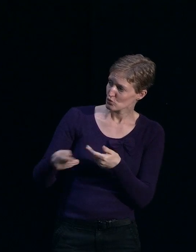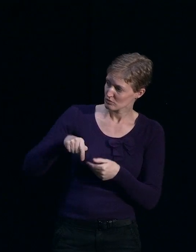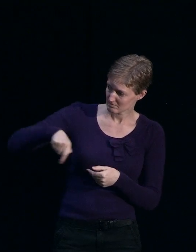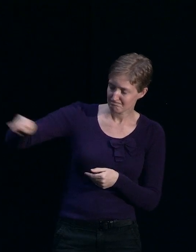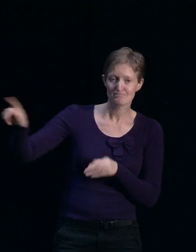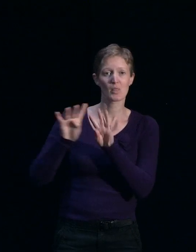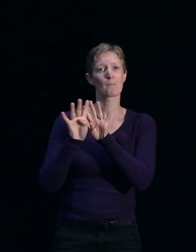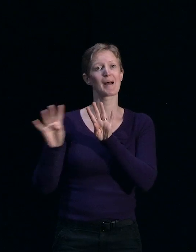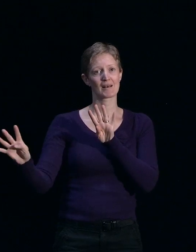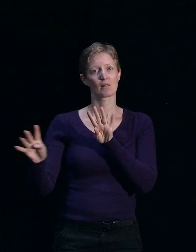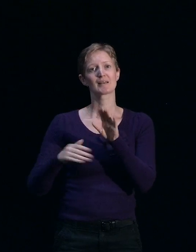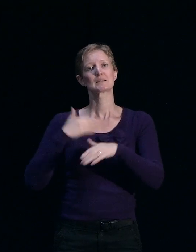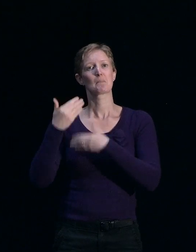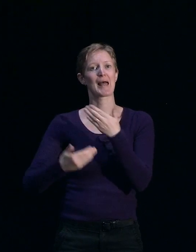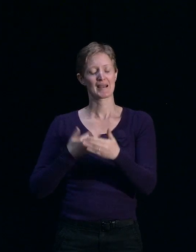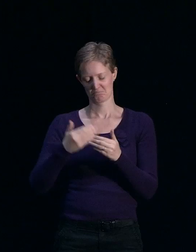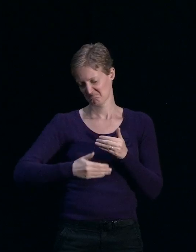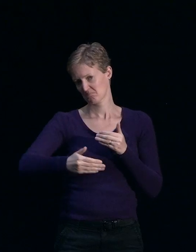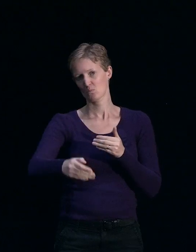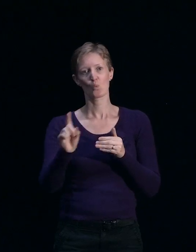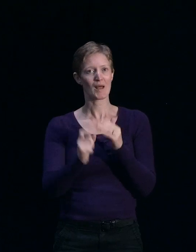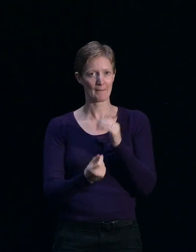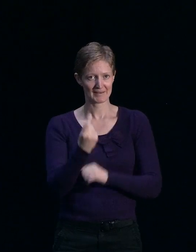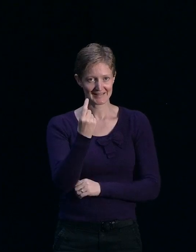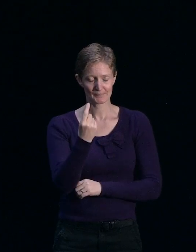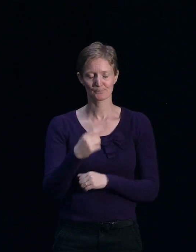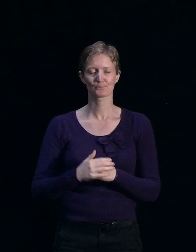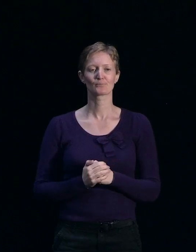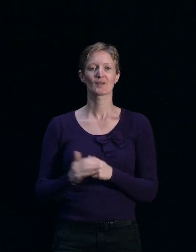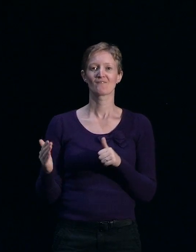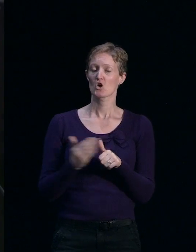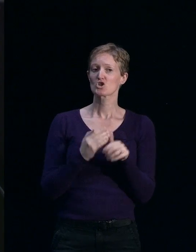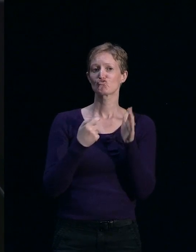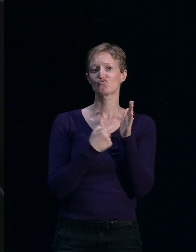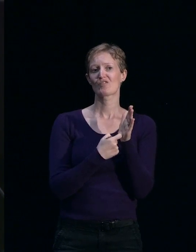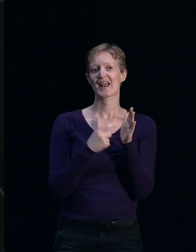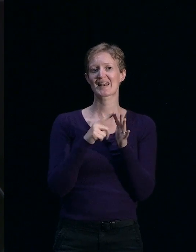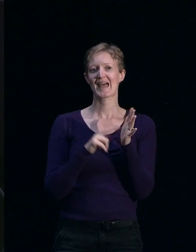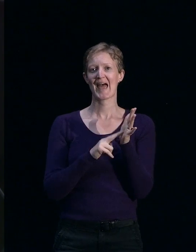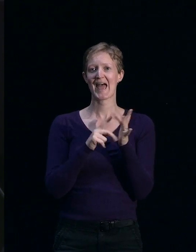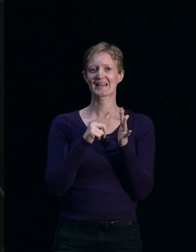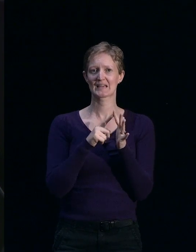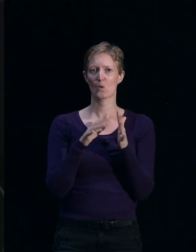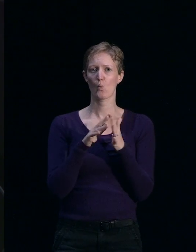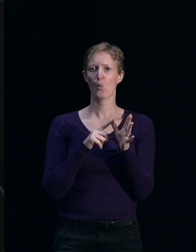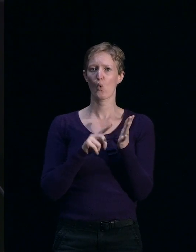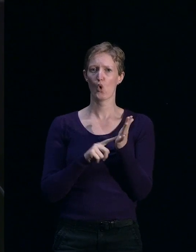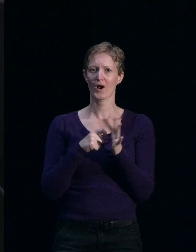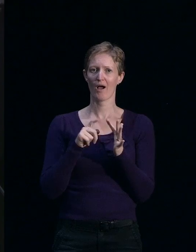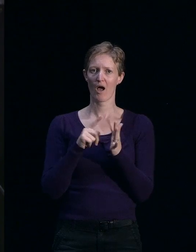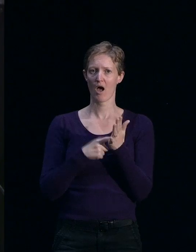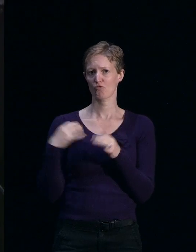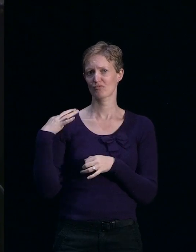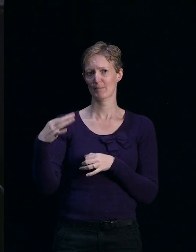the format that we'll go through for this morning's session. I'd like to welcome Renee Walker. She is